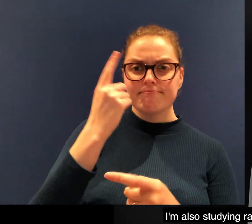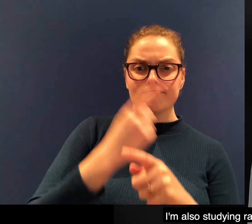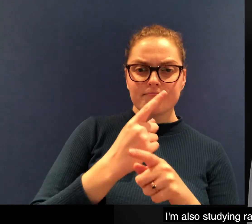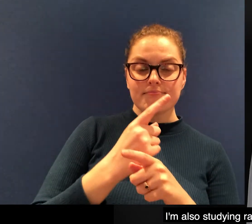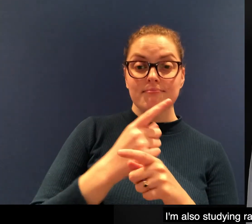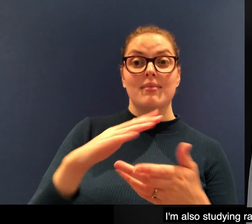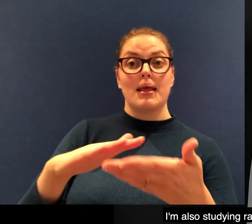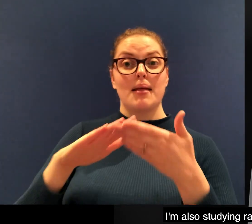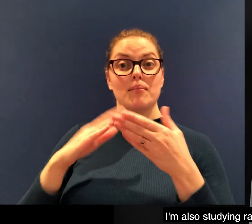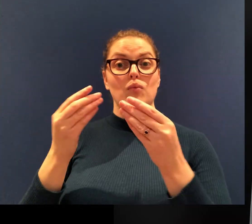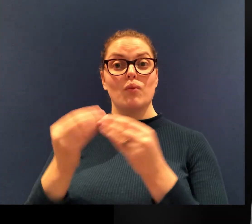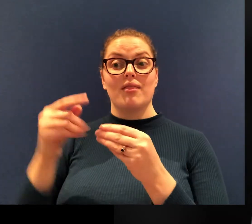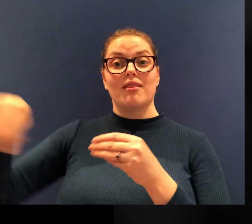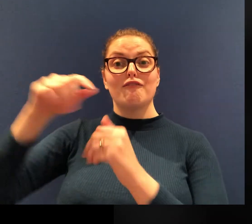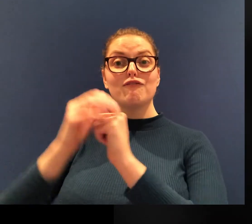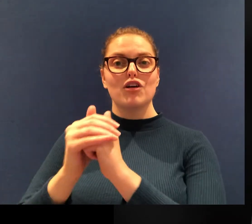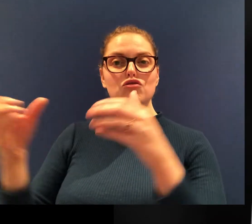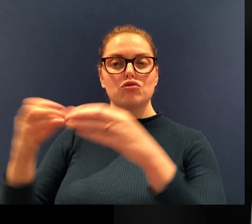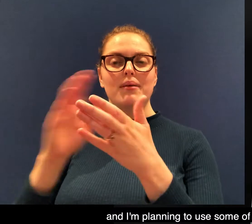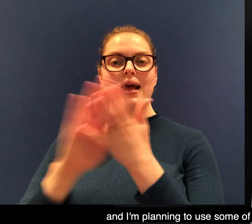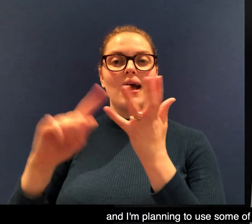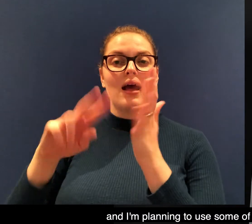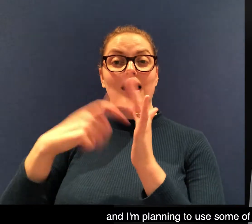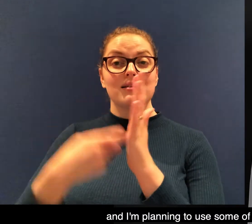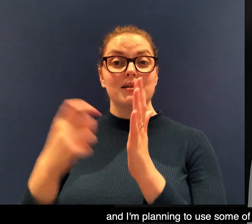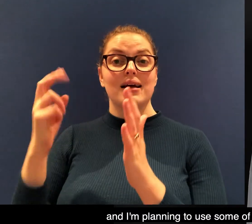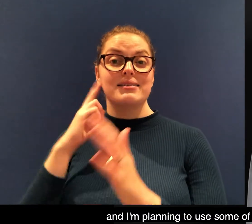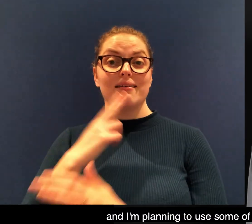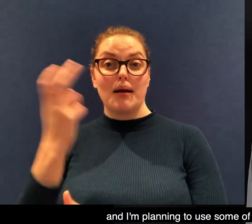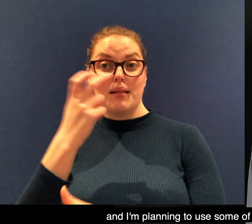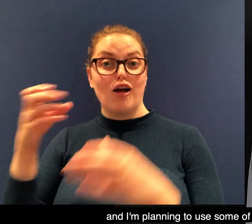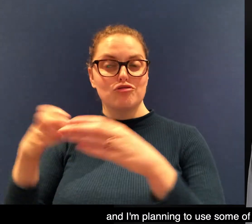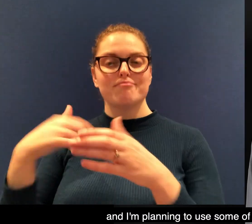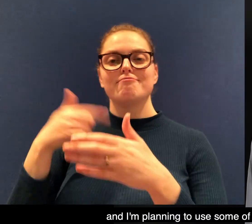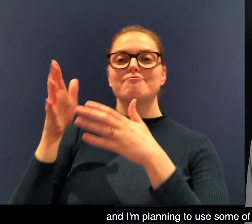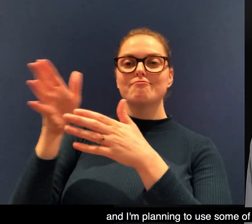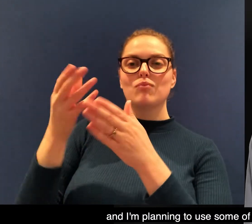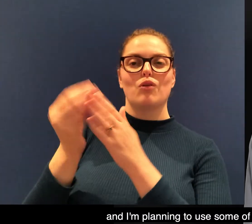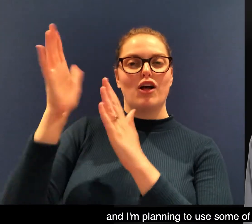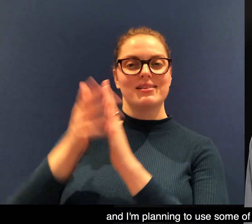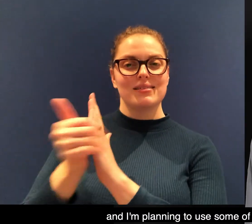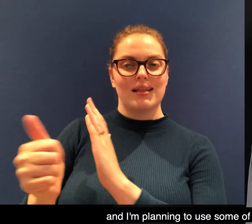I'm also studying radios and I'm planning to use some of my NDIS funding